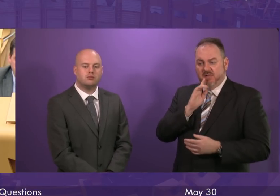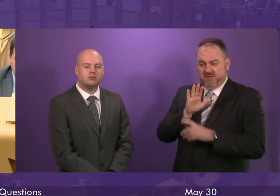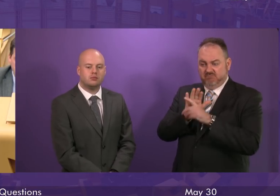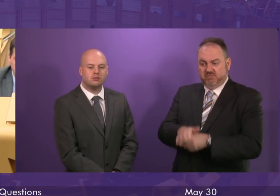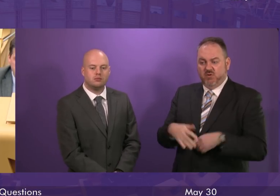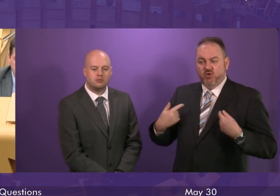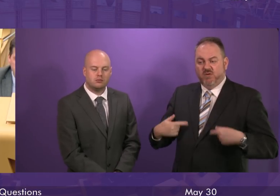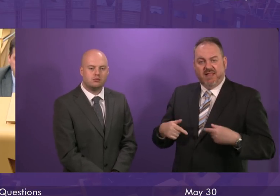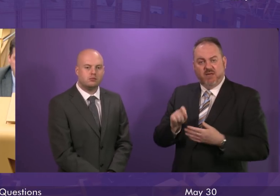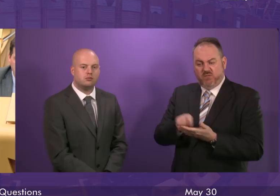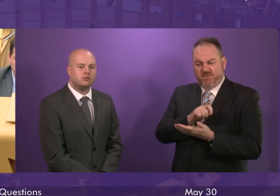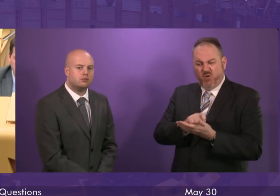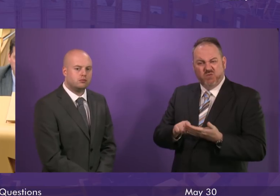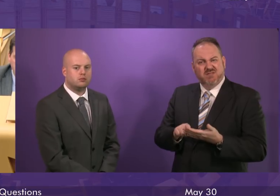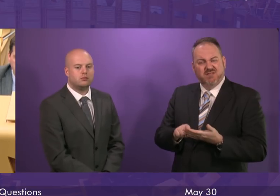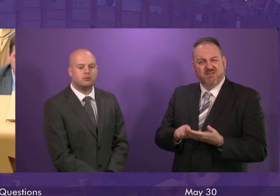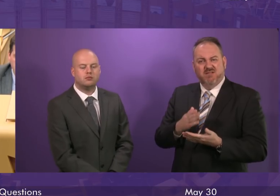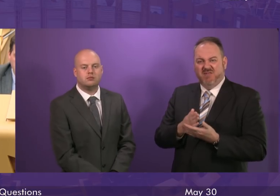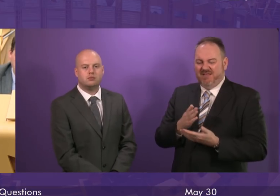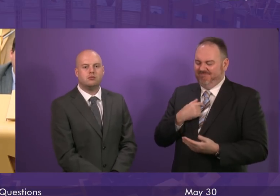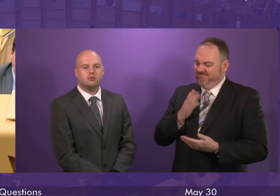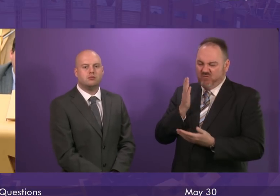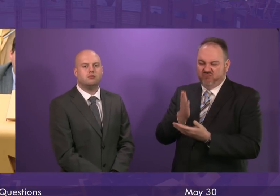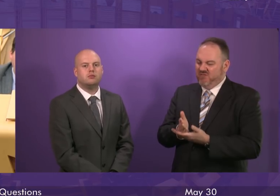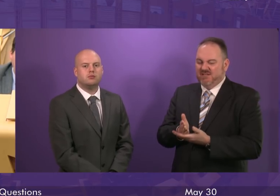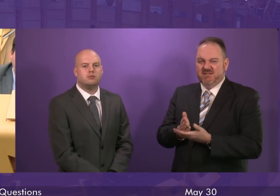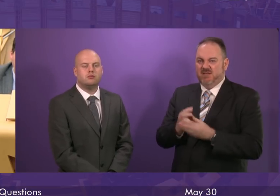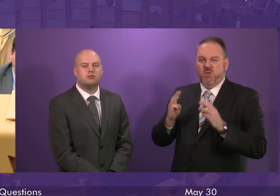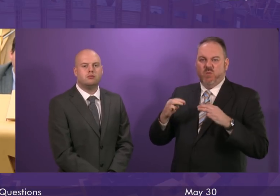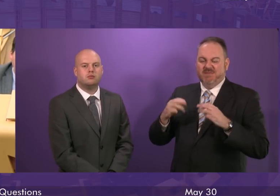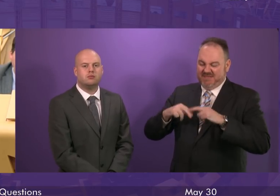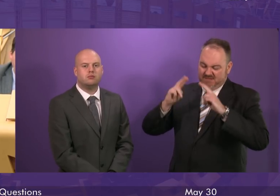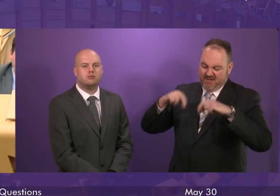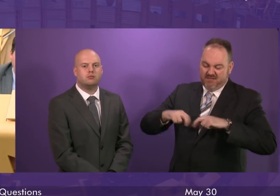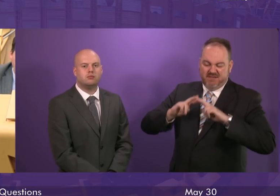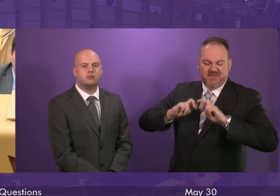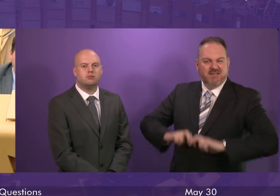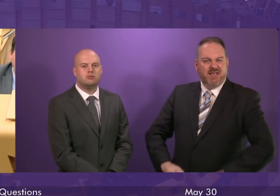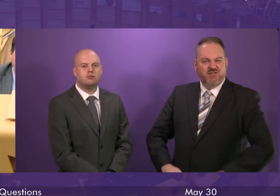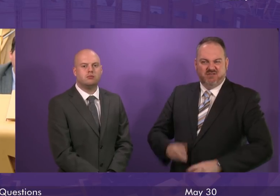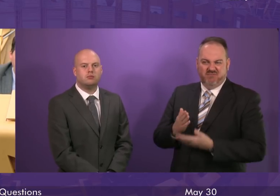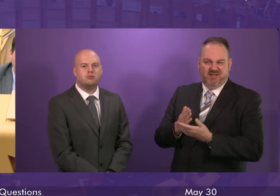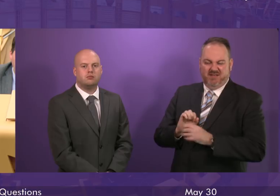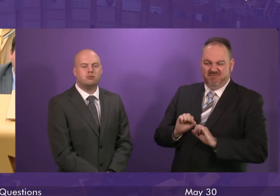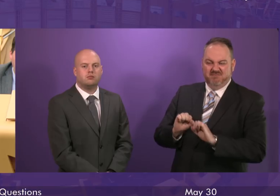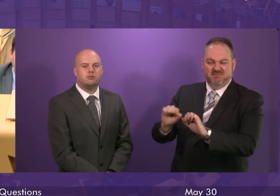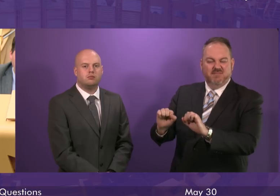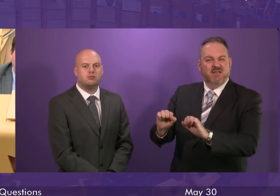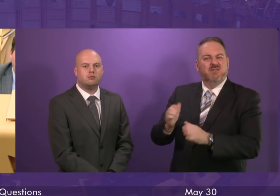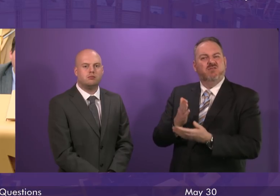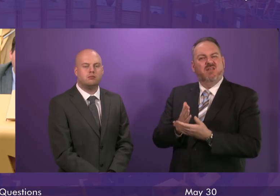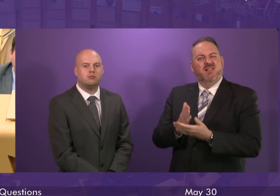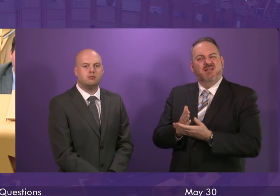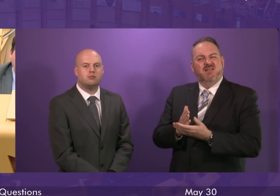appropriate UC1 form. I don't have such faith in the Westminster investigation I note what the Cabinet Secretary has done. Can I ask if the government would